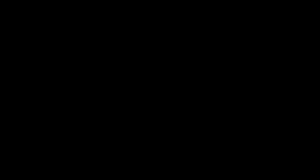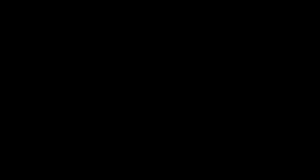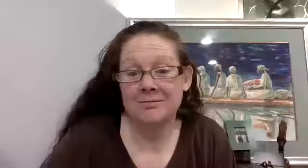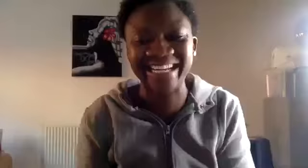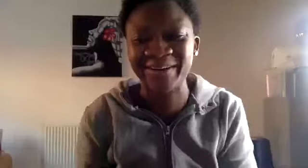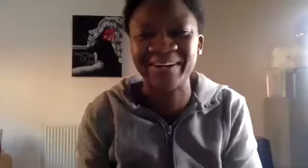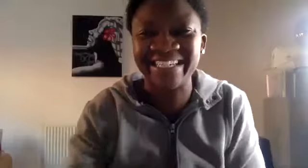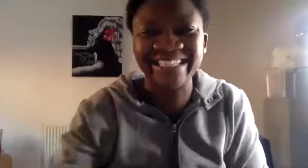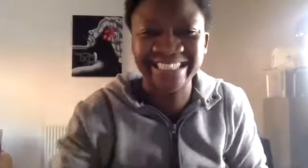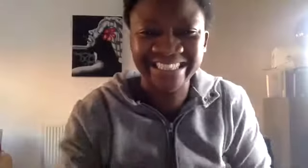Okay, no worries.